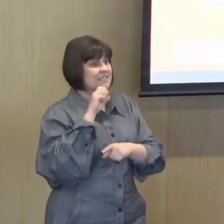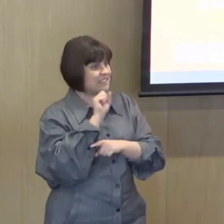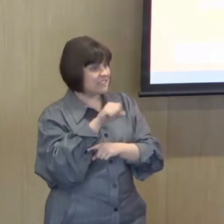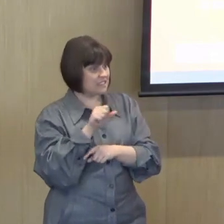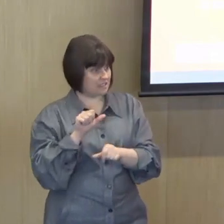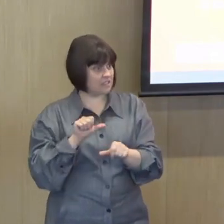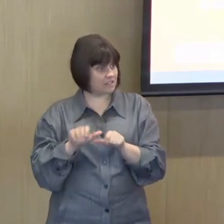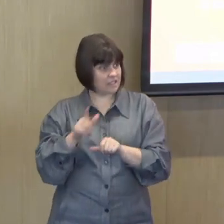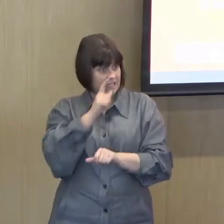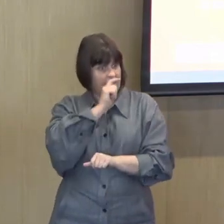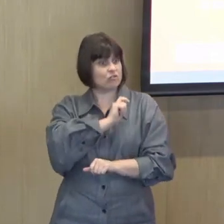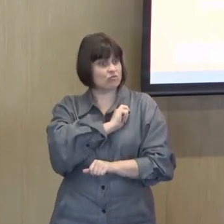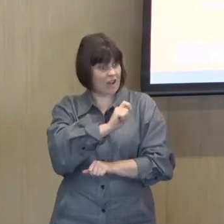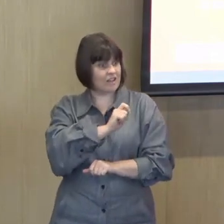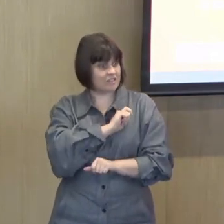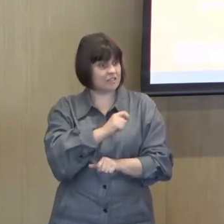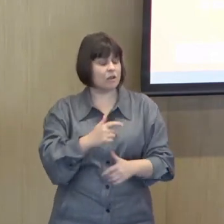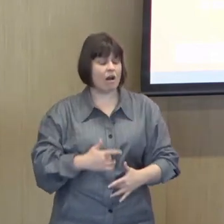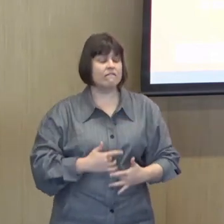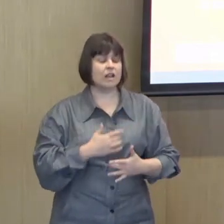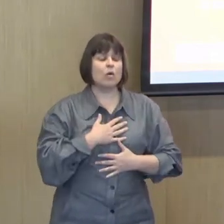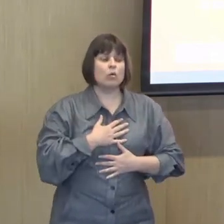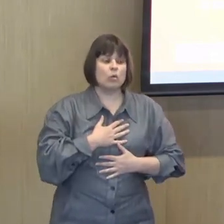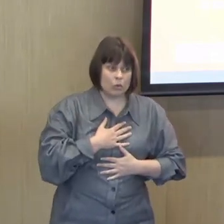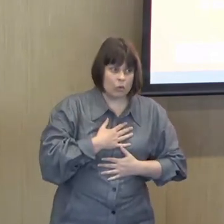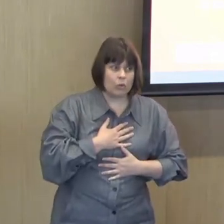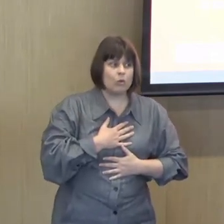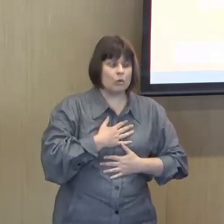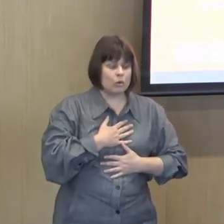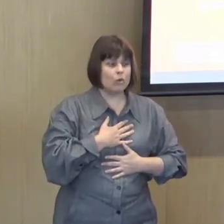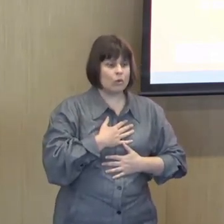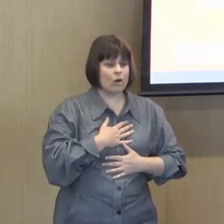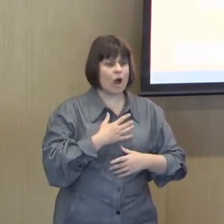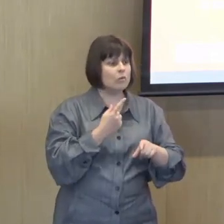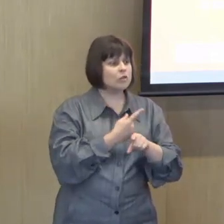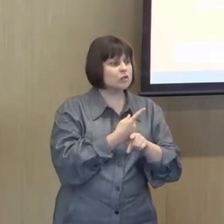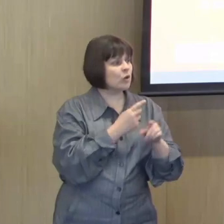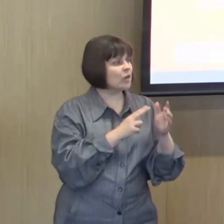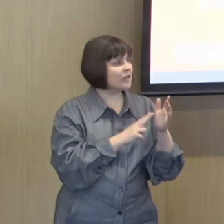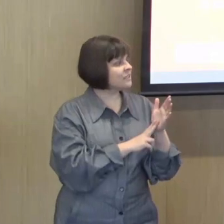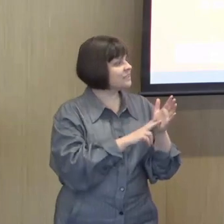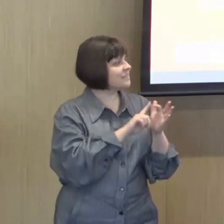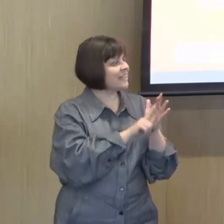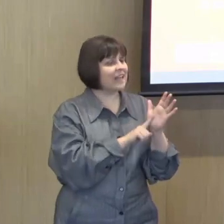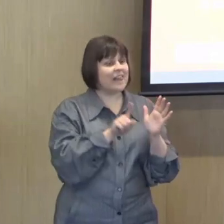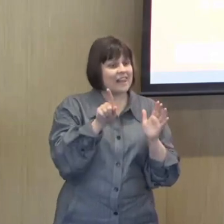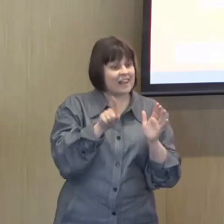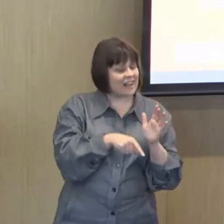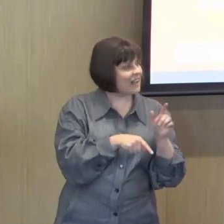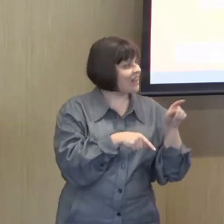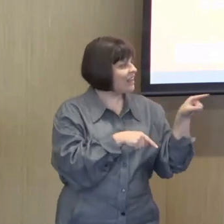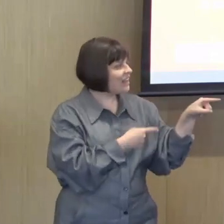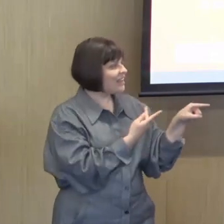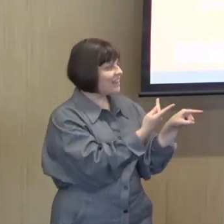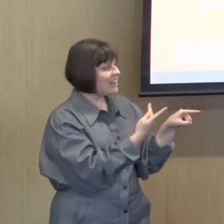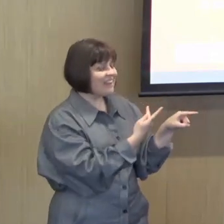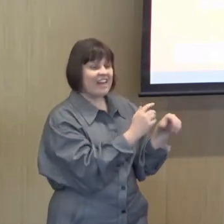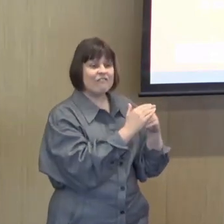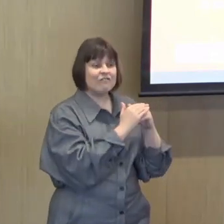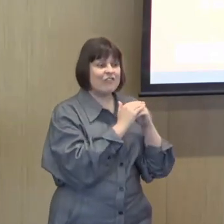I hope that I've honored that. I just spoke to Neil here about a friend we have in common from 25 years ago,